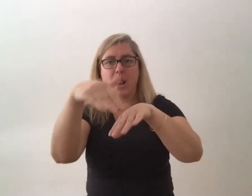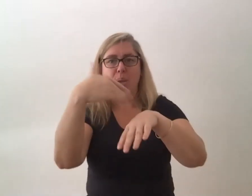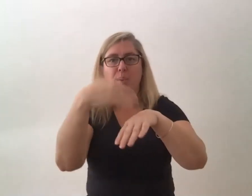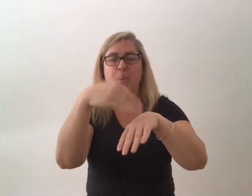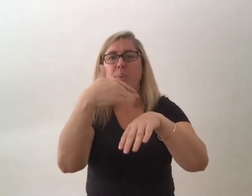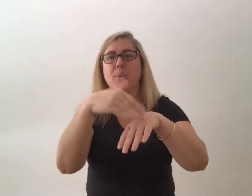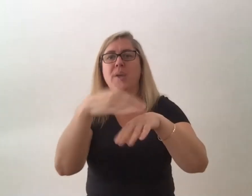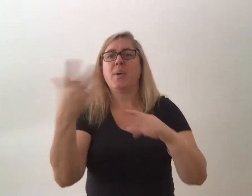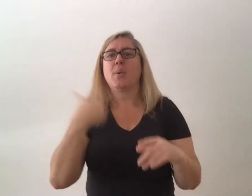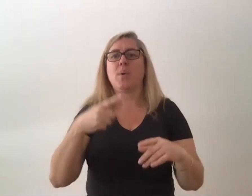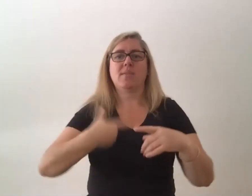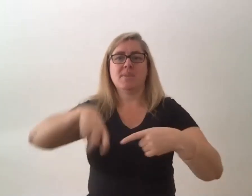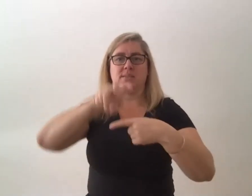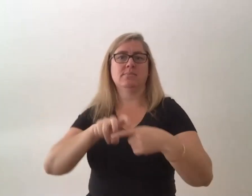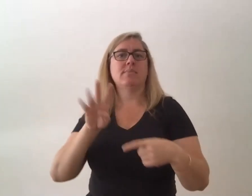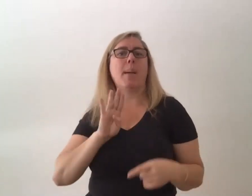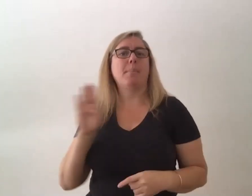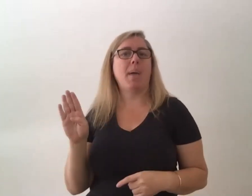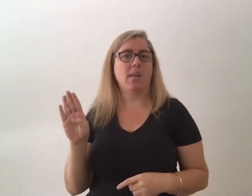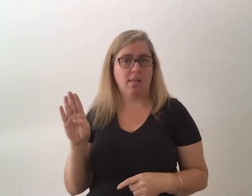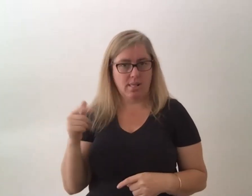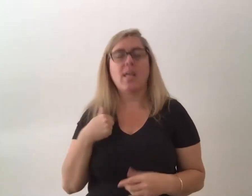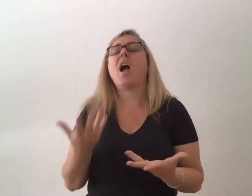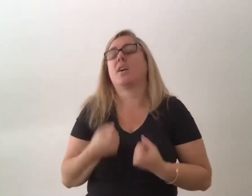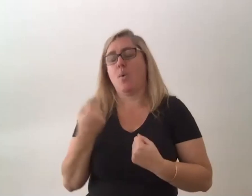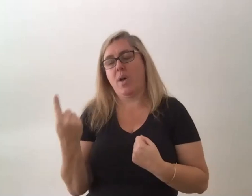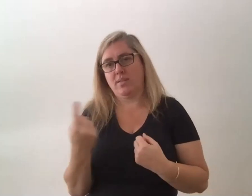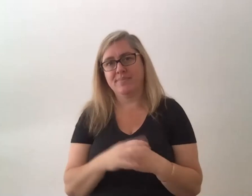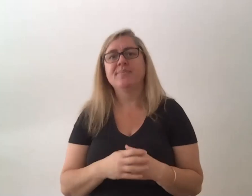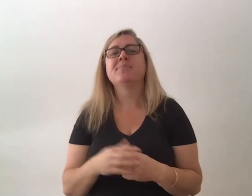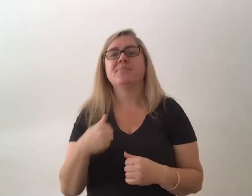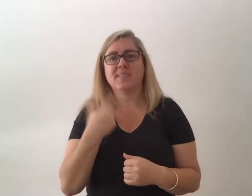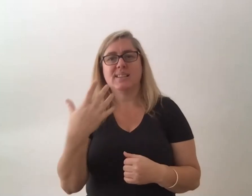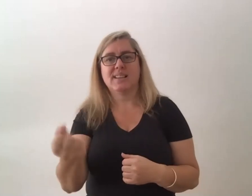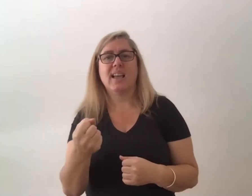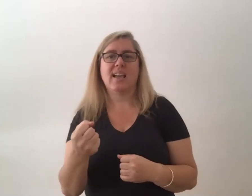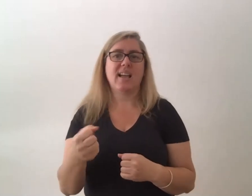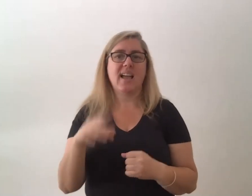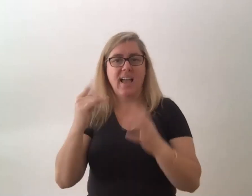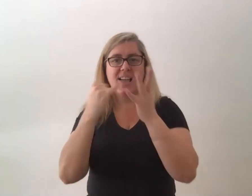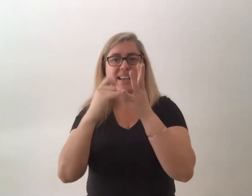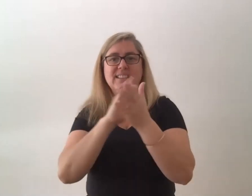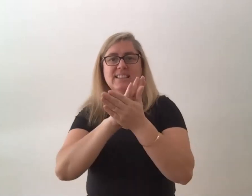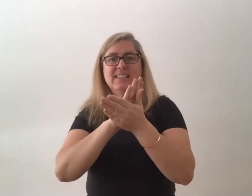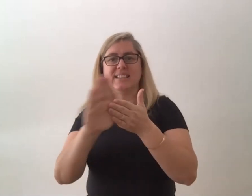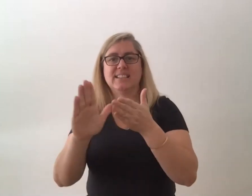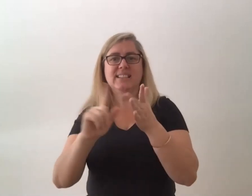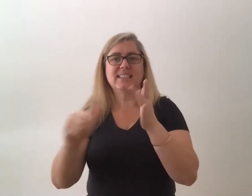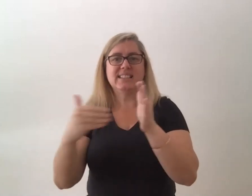sit on a panel and i got one of those so i have a skitsy ink star very proudly on my desk at work